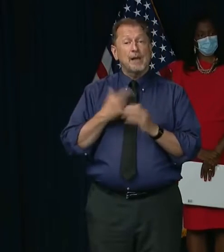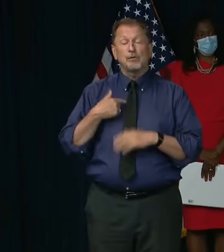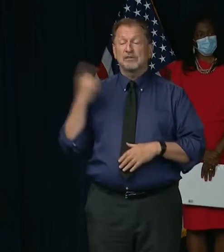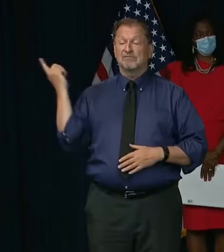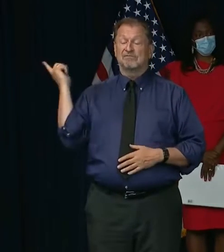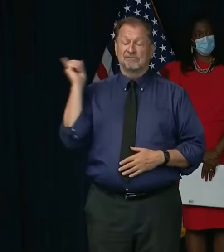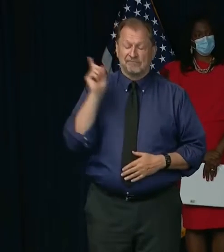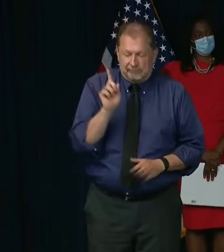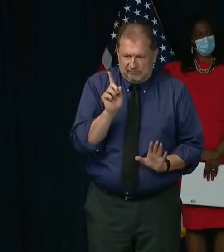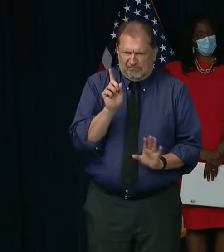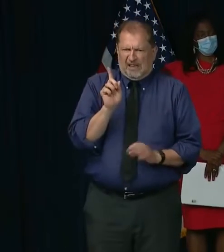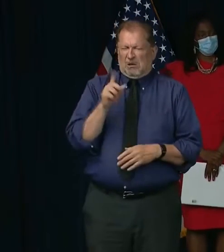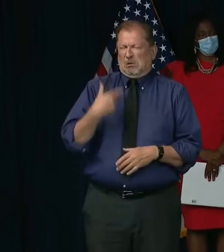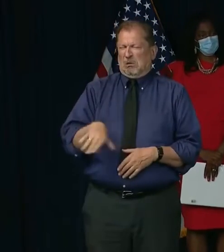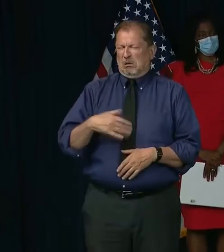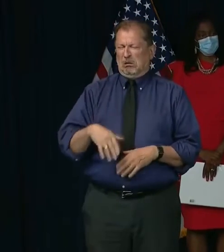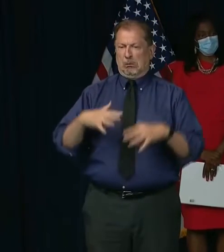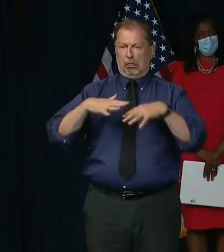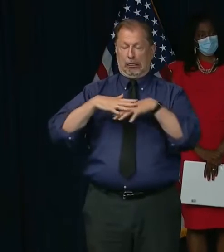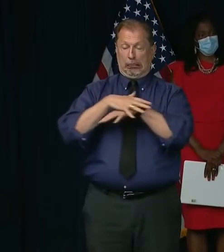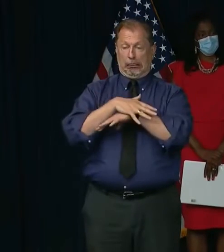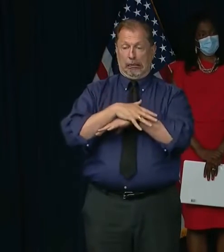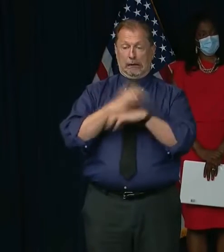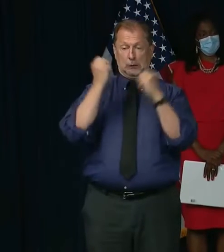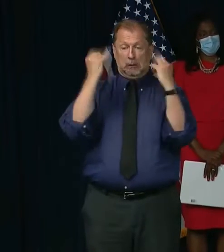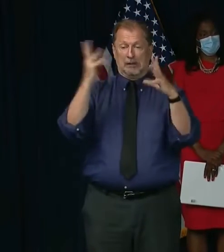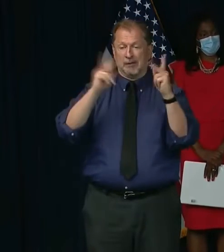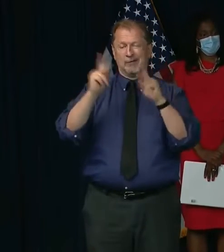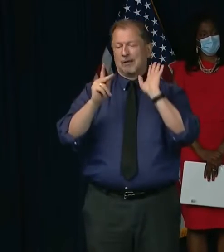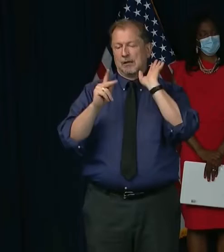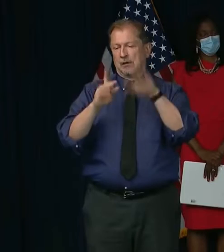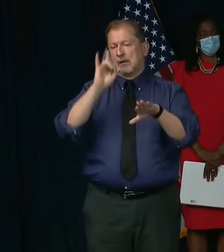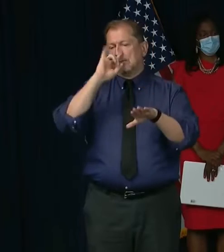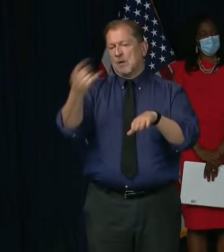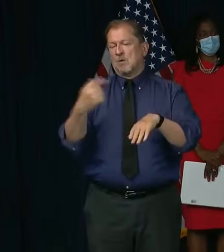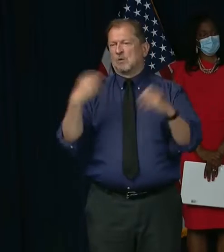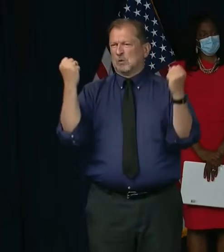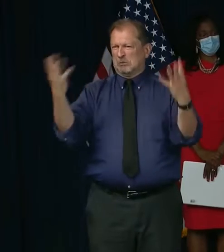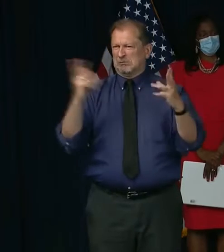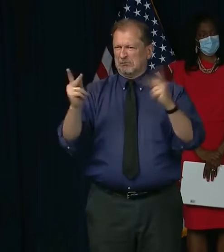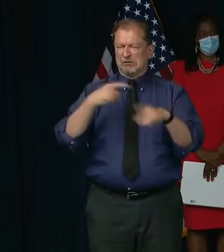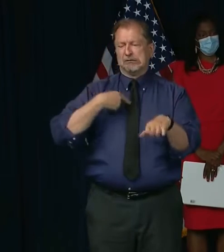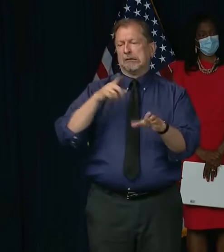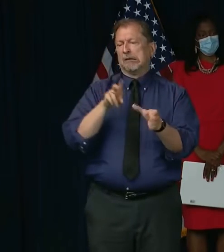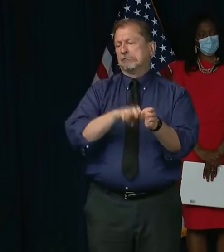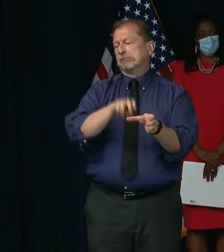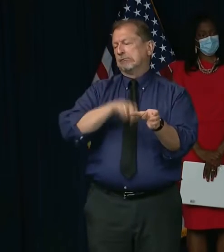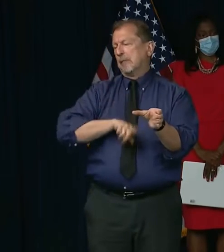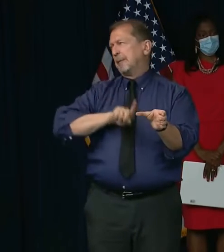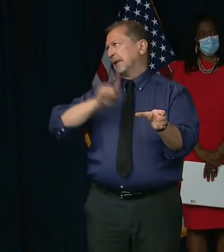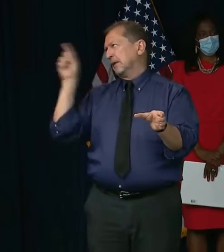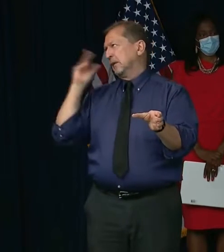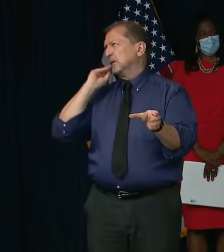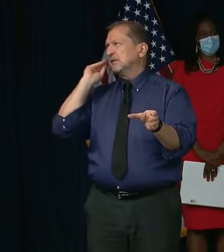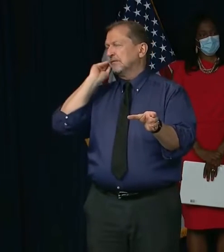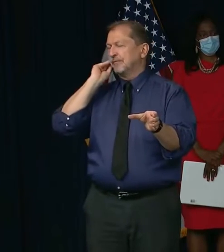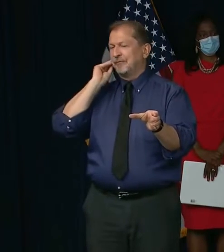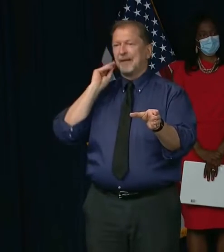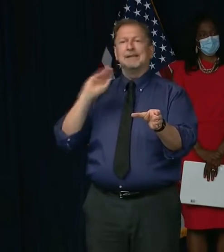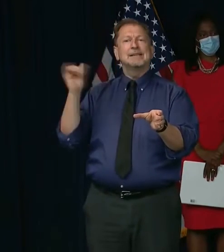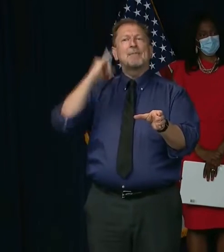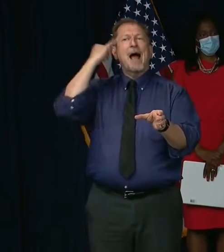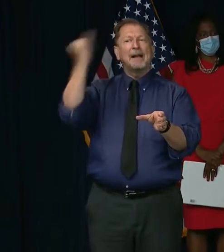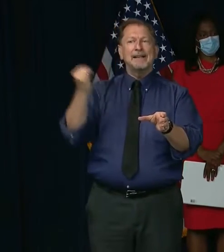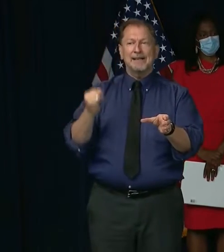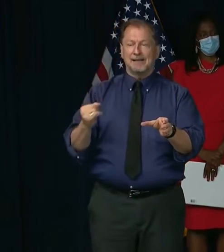arrived at the activity and realized it was way too crowded and walked away. So now that you're thinking about that time, take that crowd